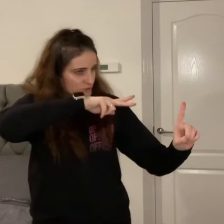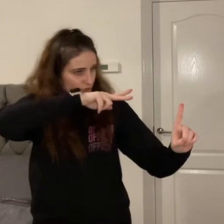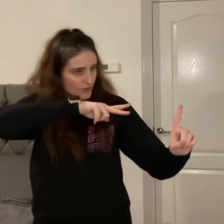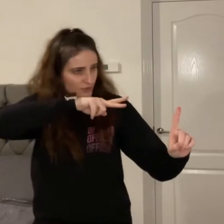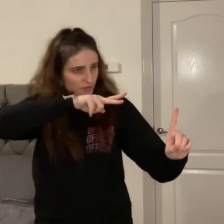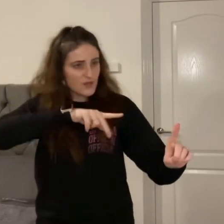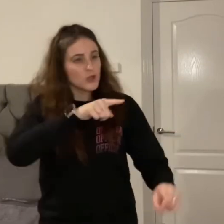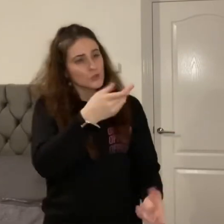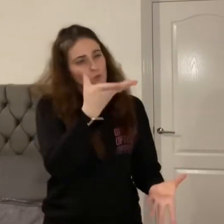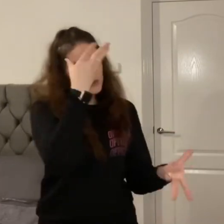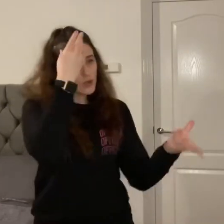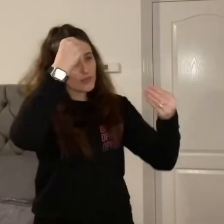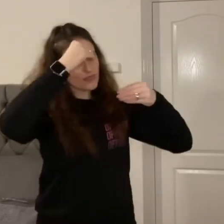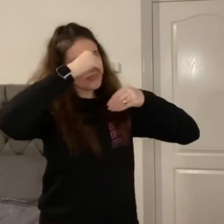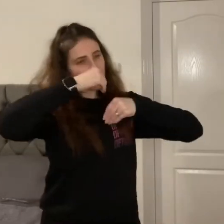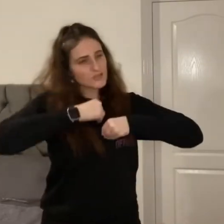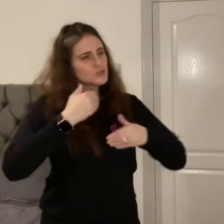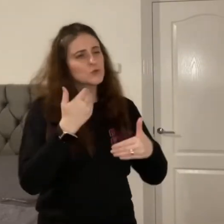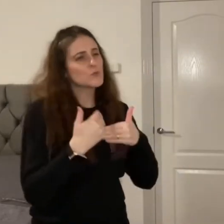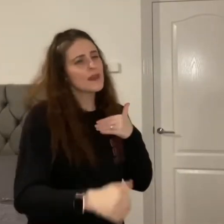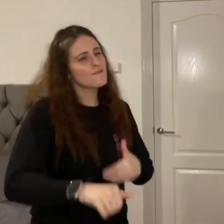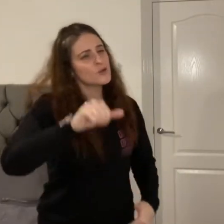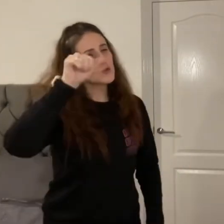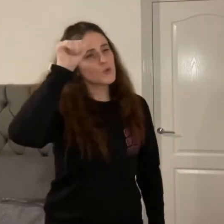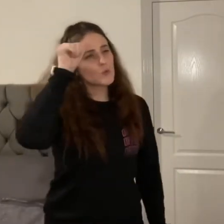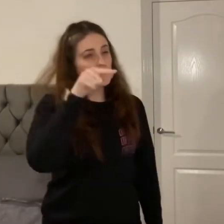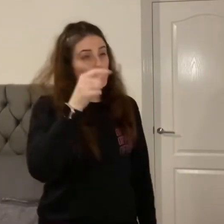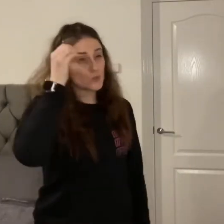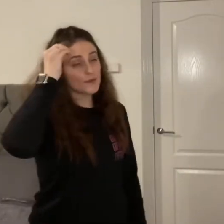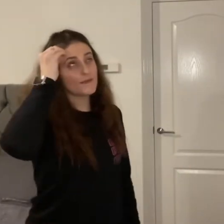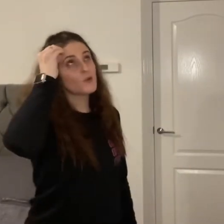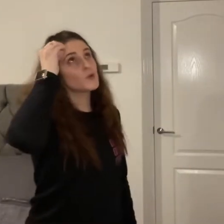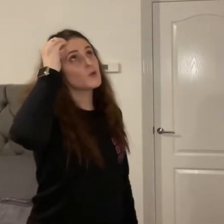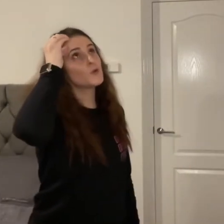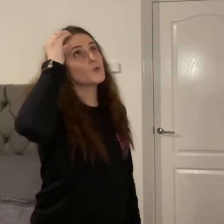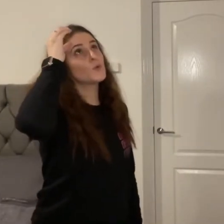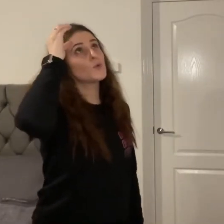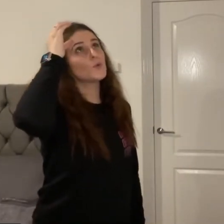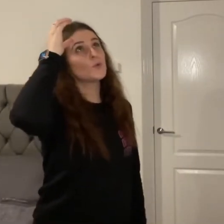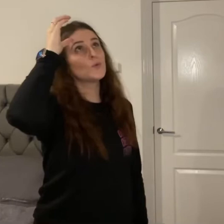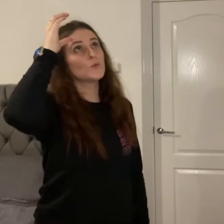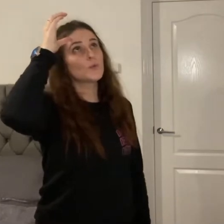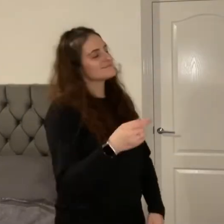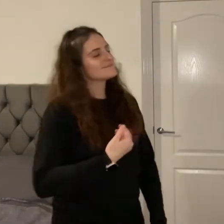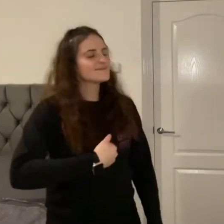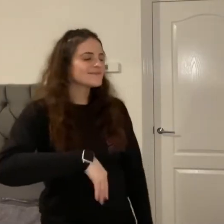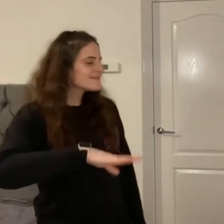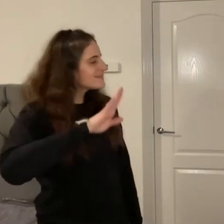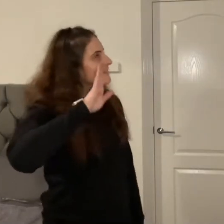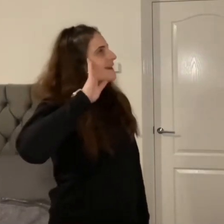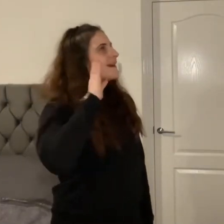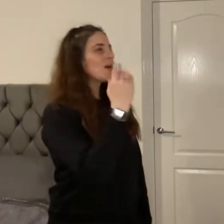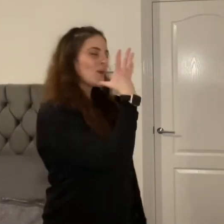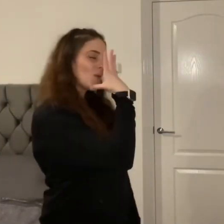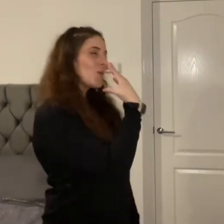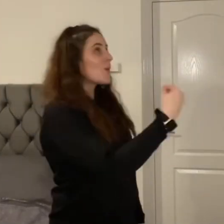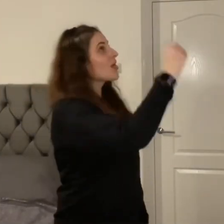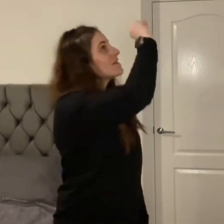you'll learn things you never knew, you never knew. Have you ever heard the wolf